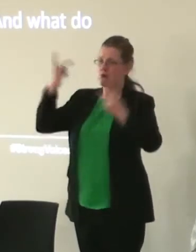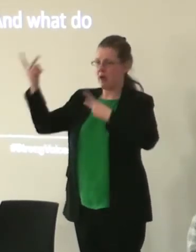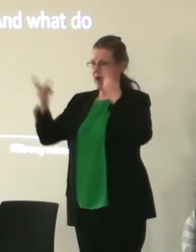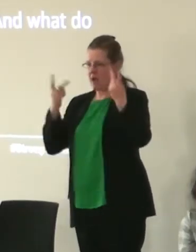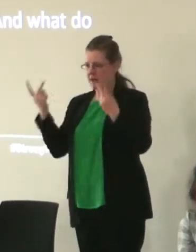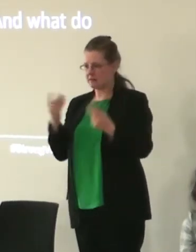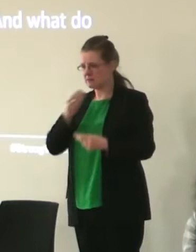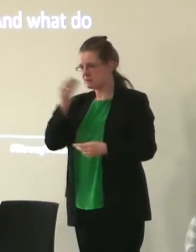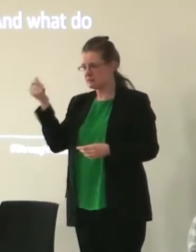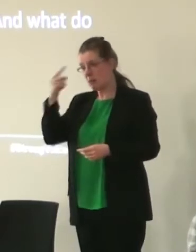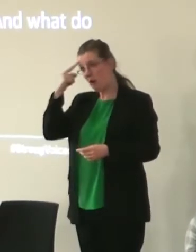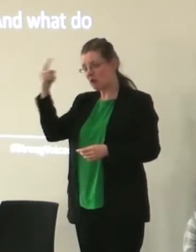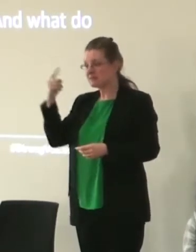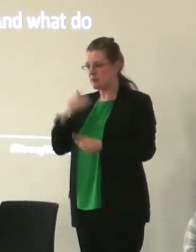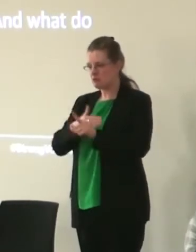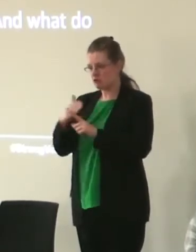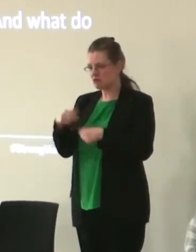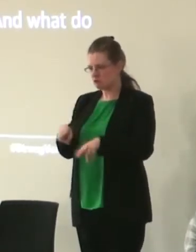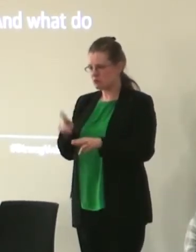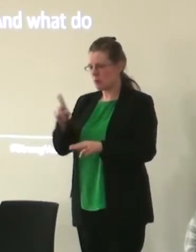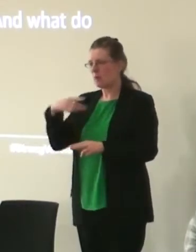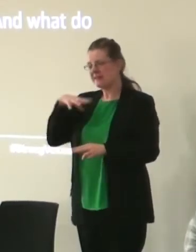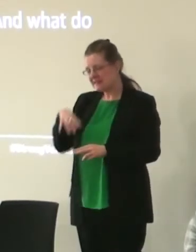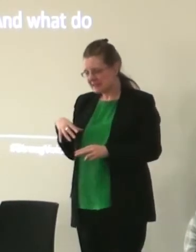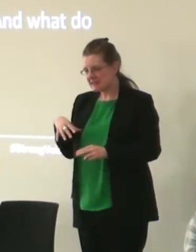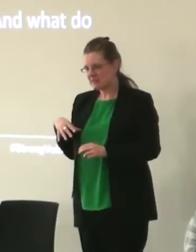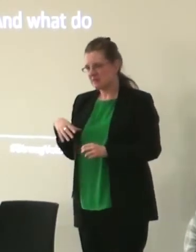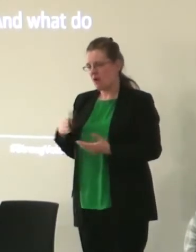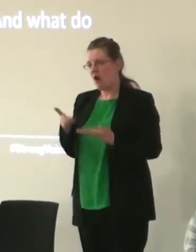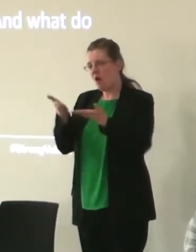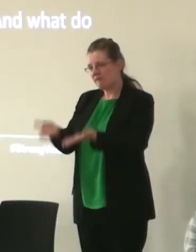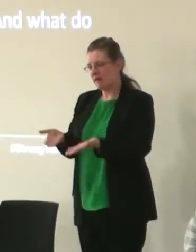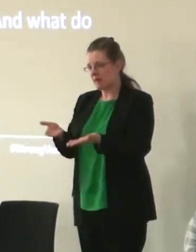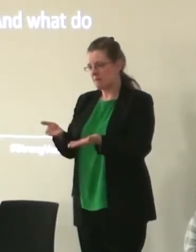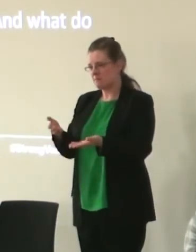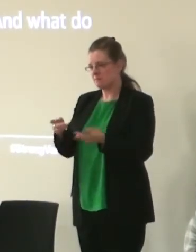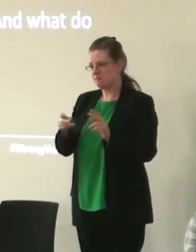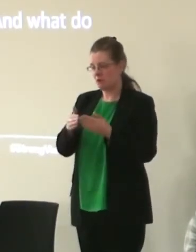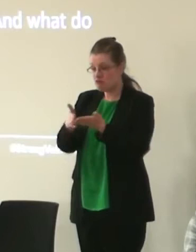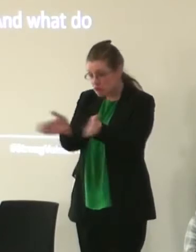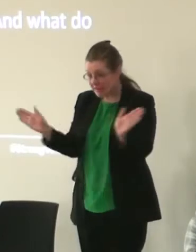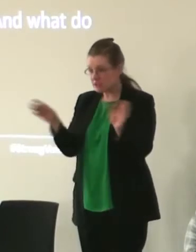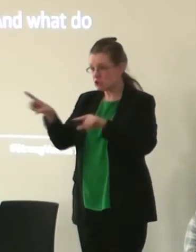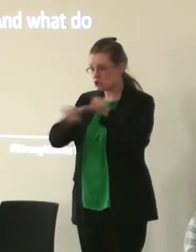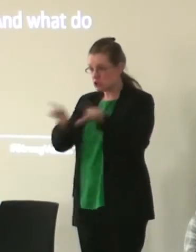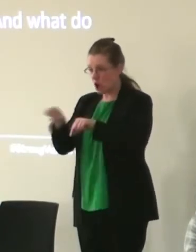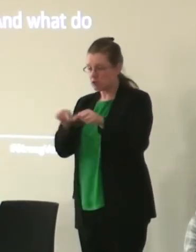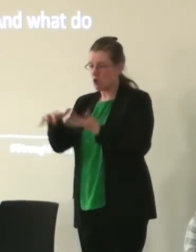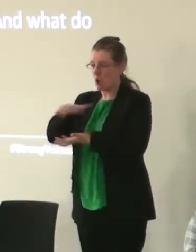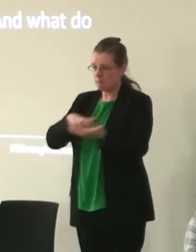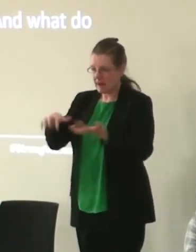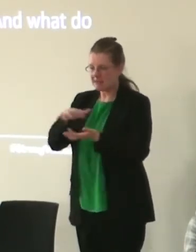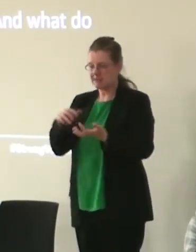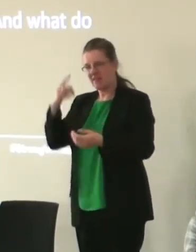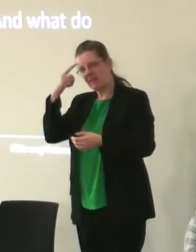concepts of progression routes are but that that we need to be offering range choice complexity and working